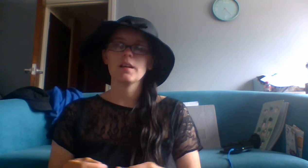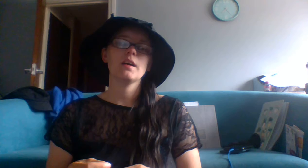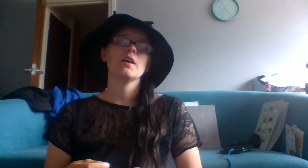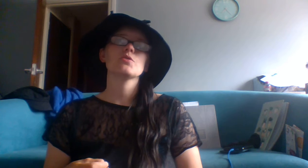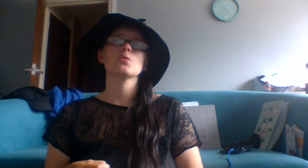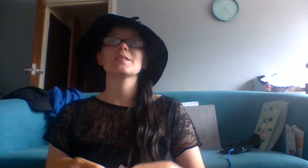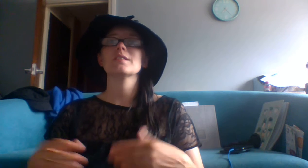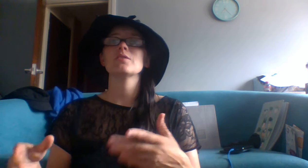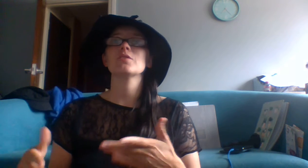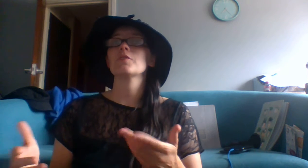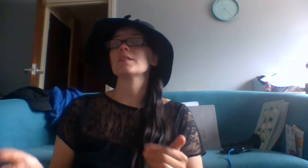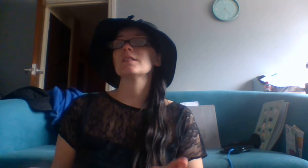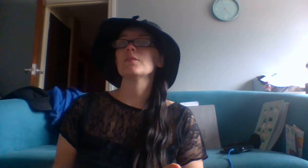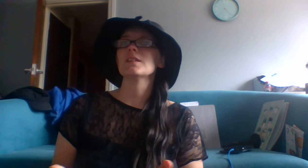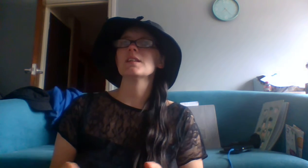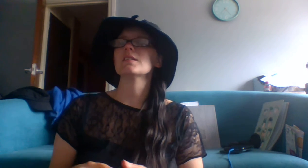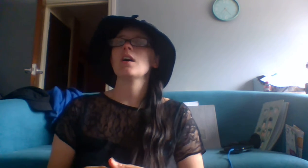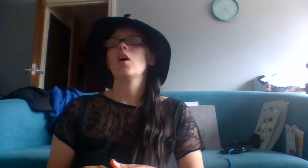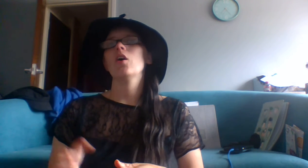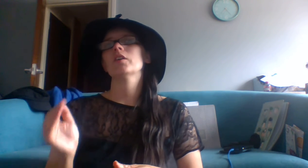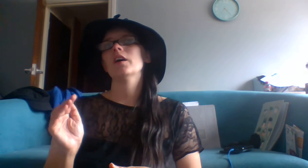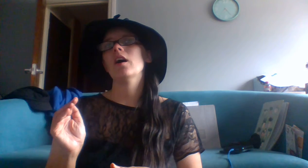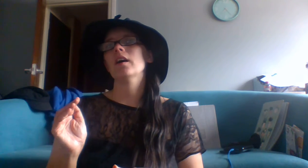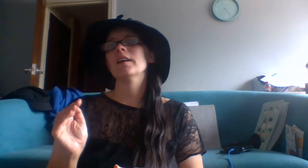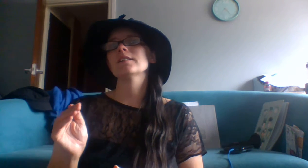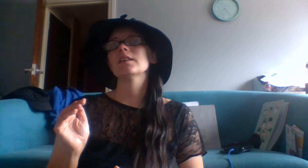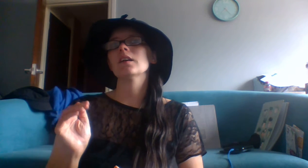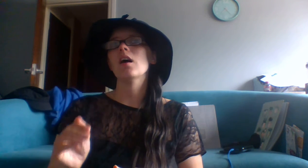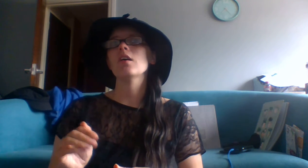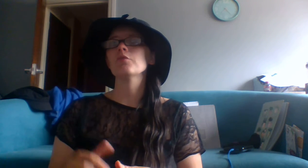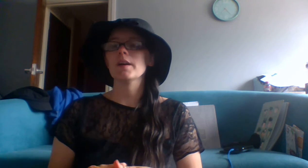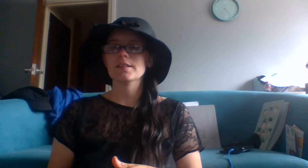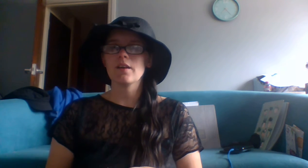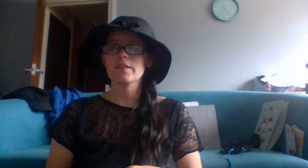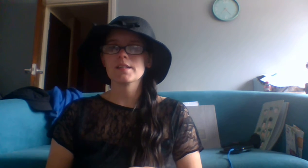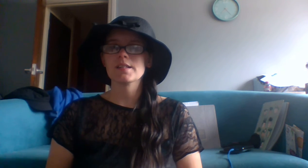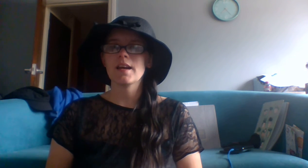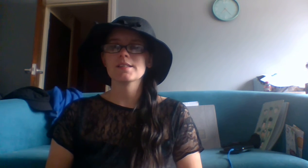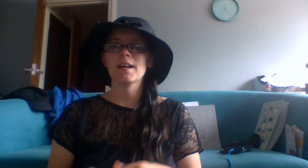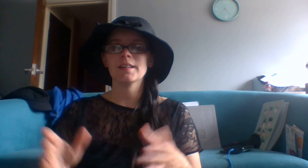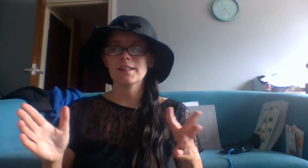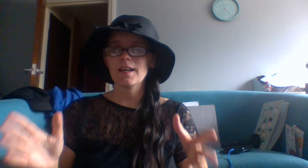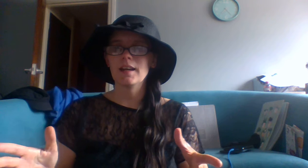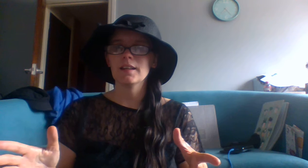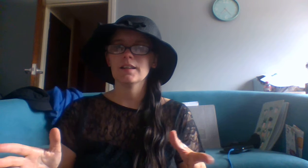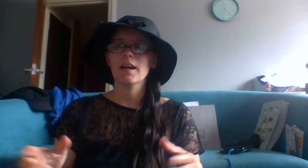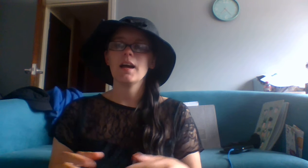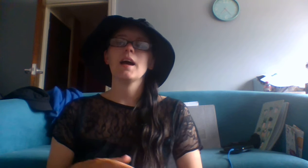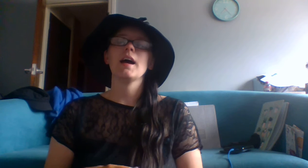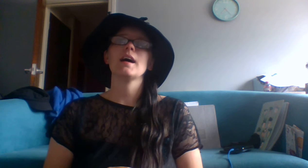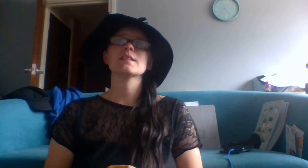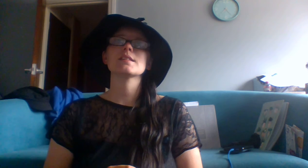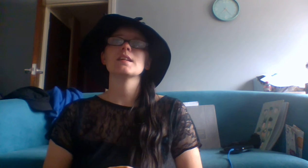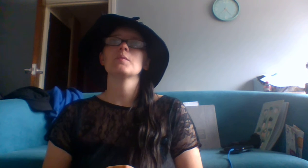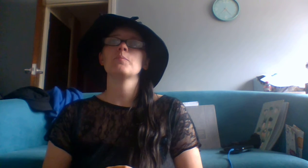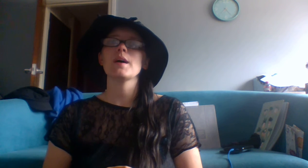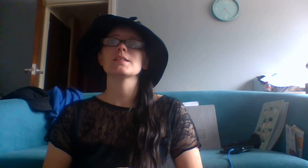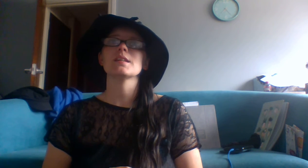to continue the festivities. On getting halfway down the stairs again, had seen Bessie